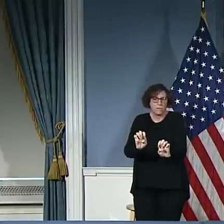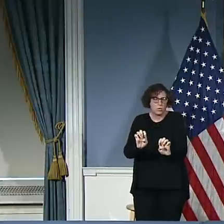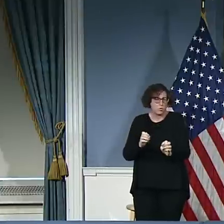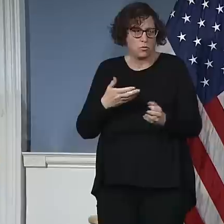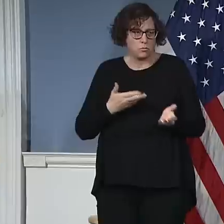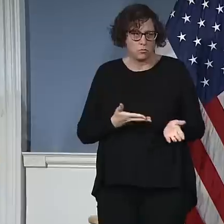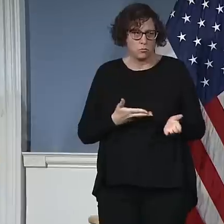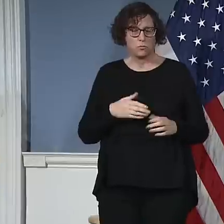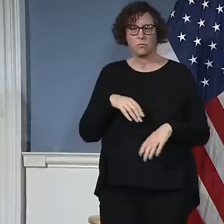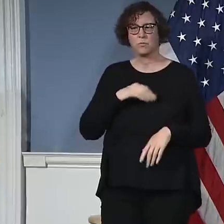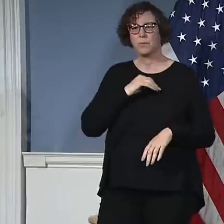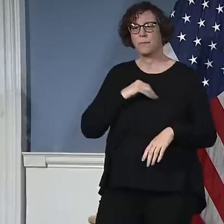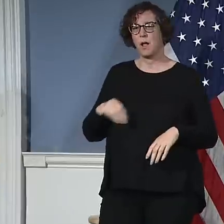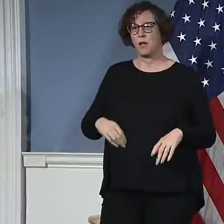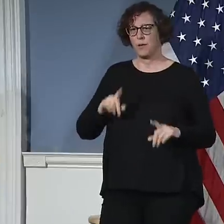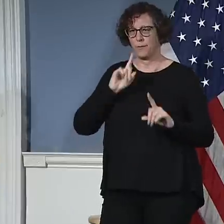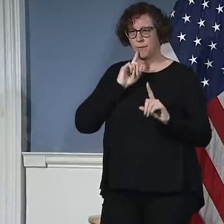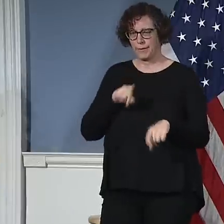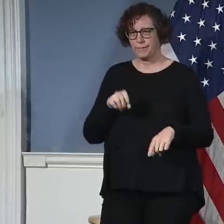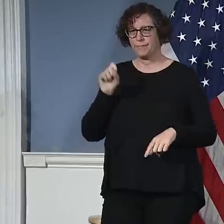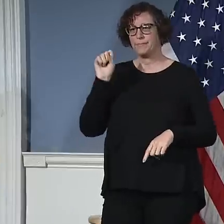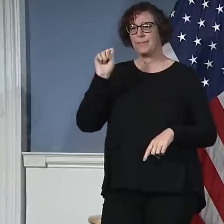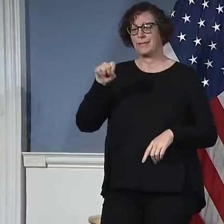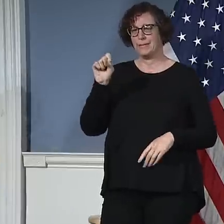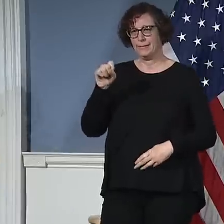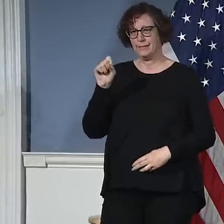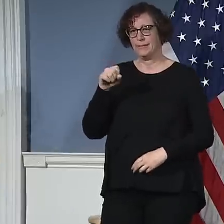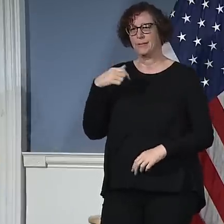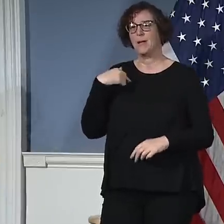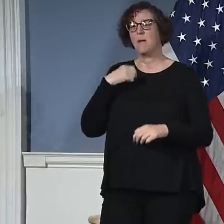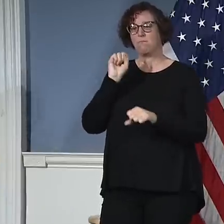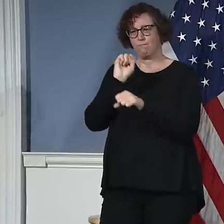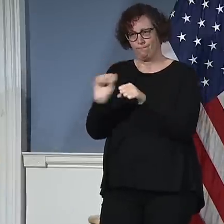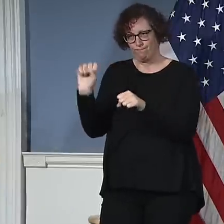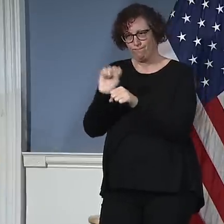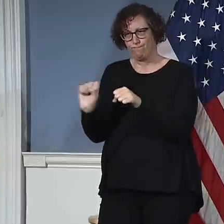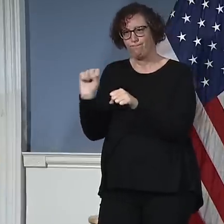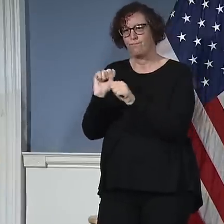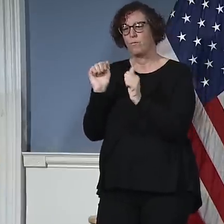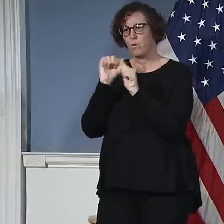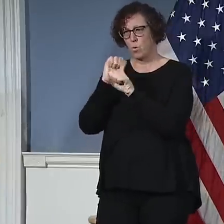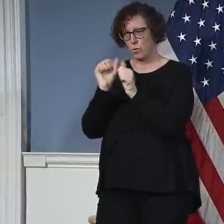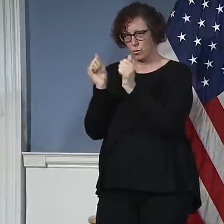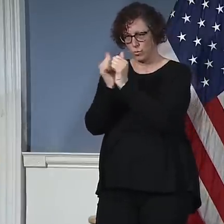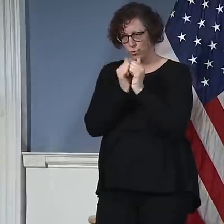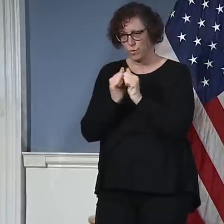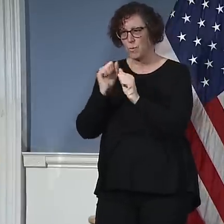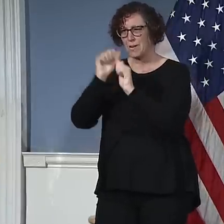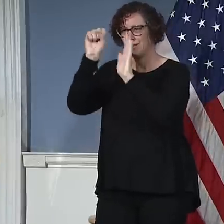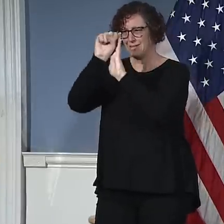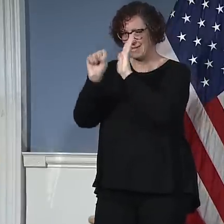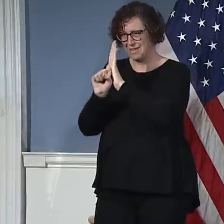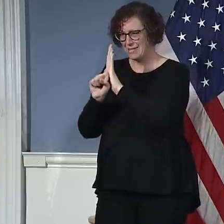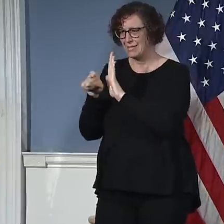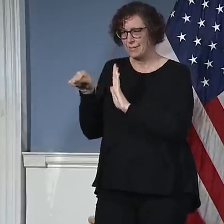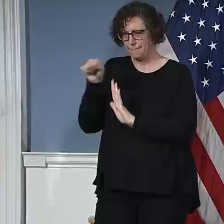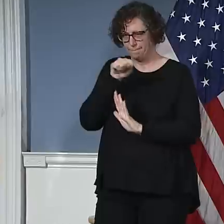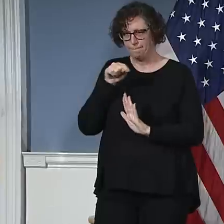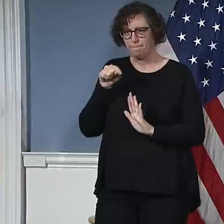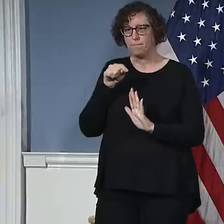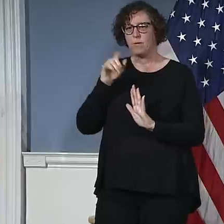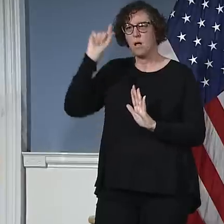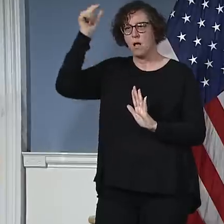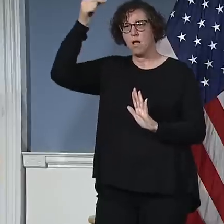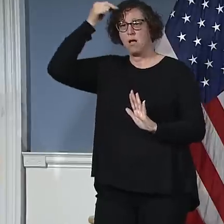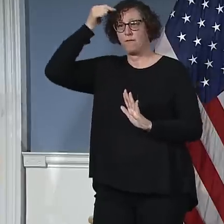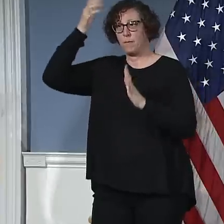Yes, absolutely. We're working very closely with the state. The specific instruction the governor gave, which I think